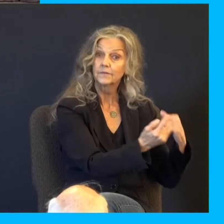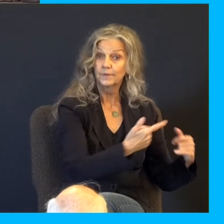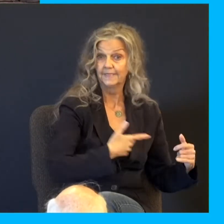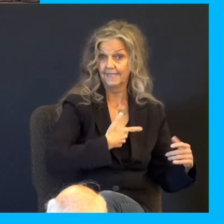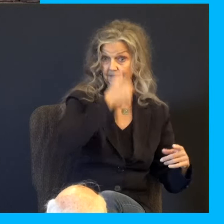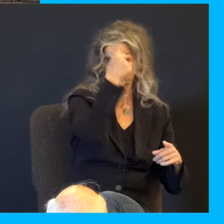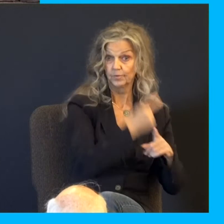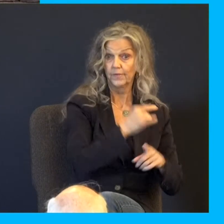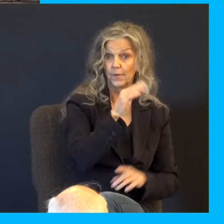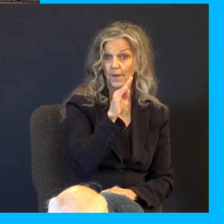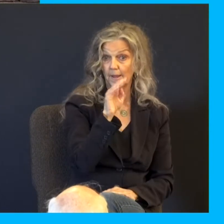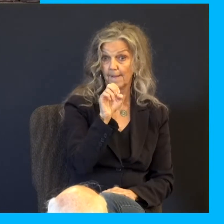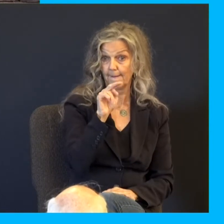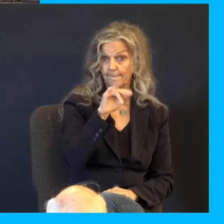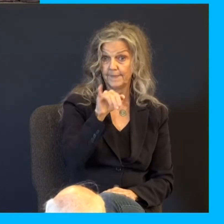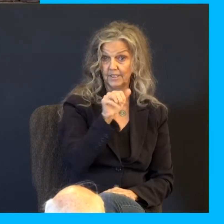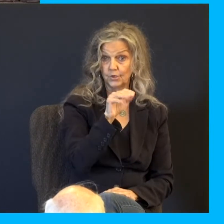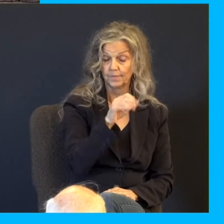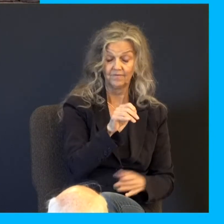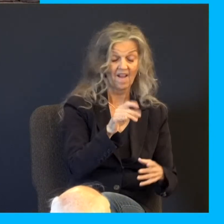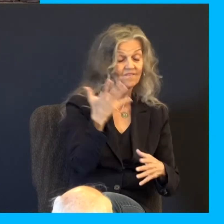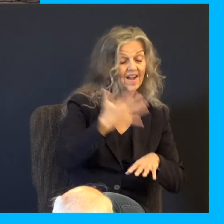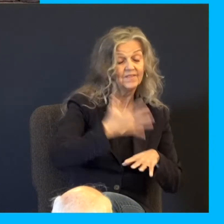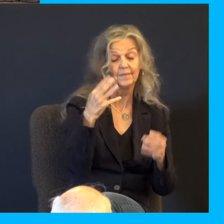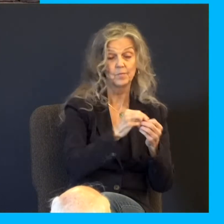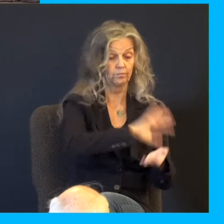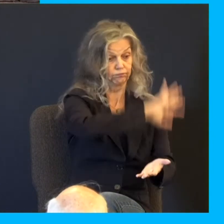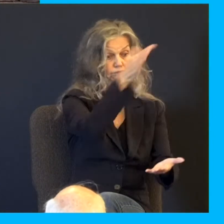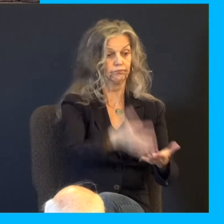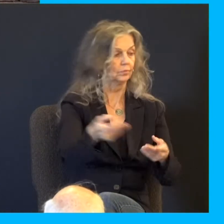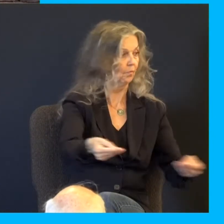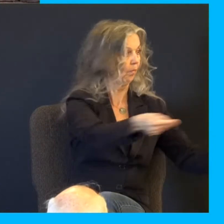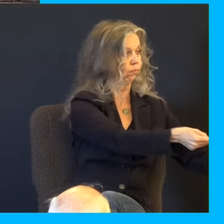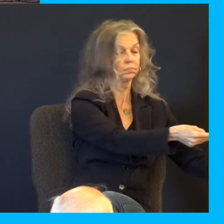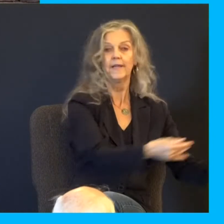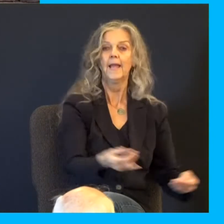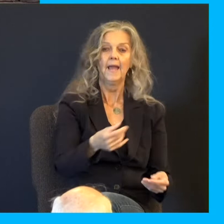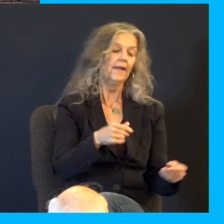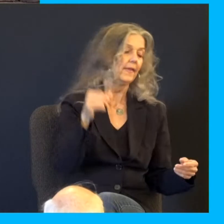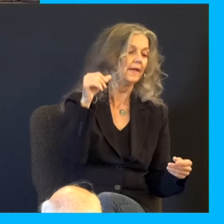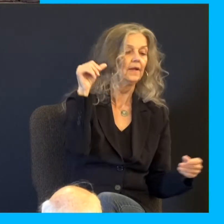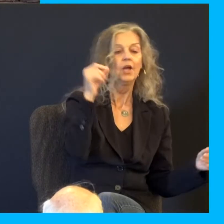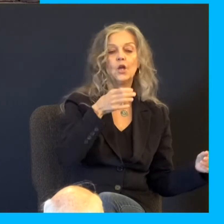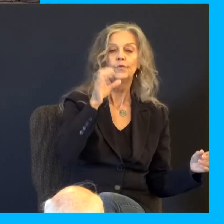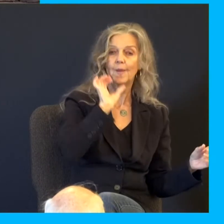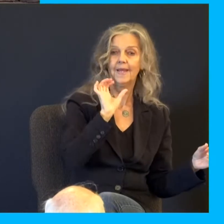times so much as any others of theirs. And they drank, and they were merry with him. And of course, Joseph studied them